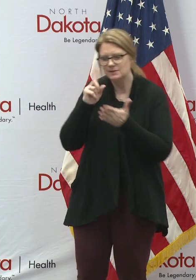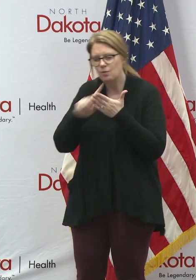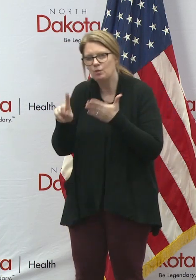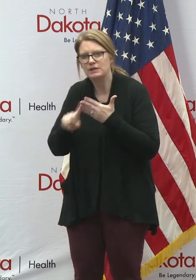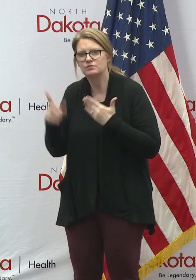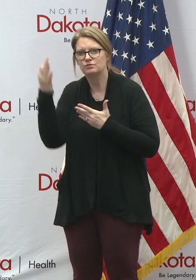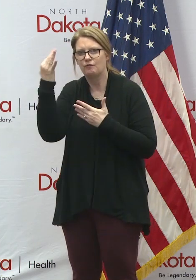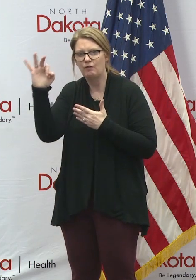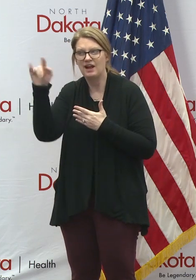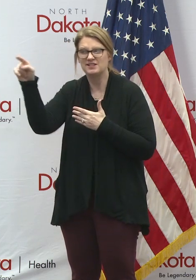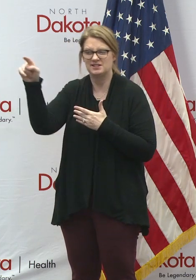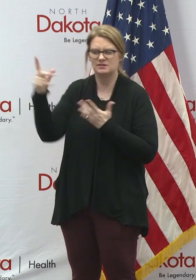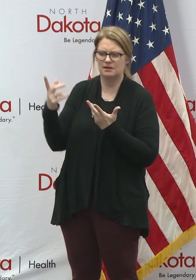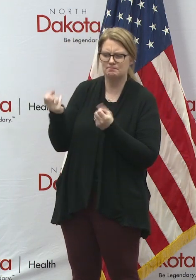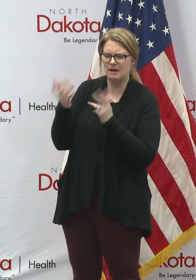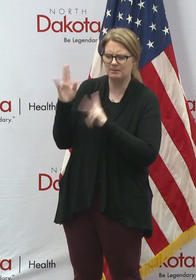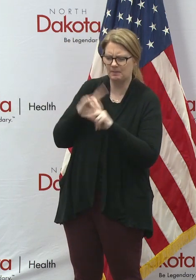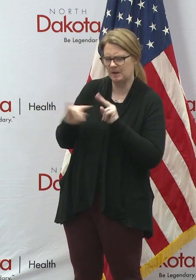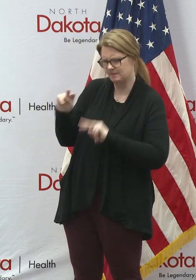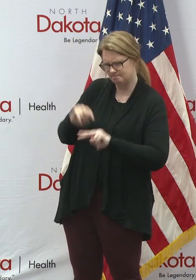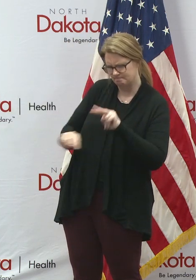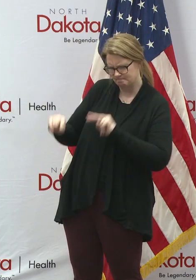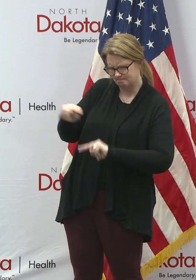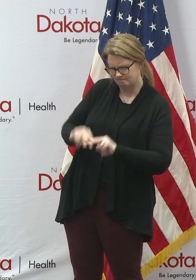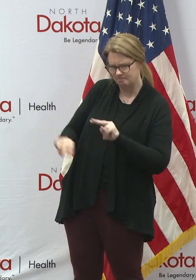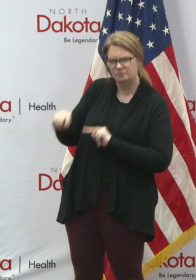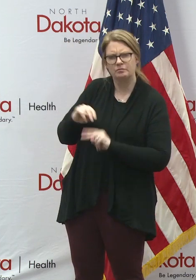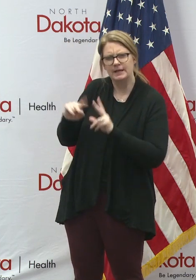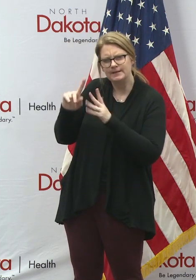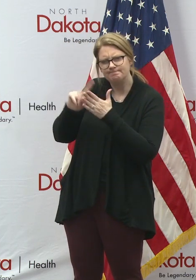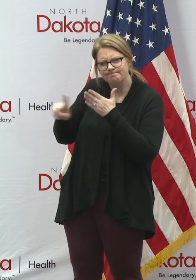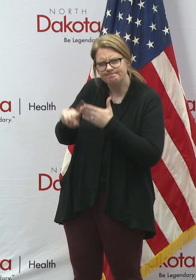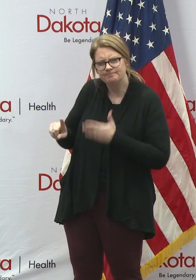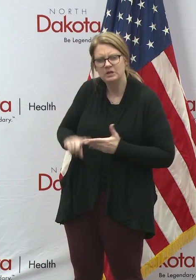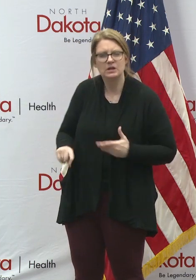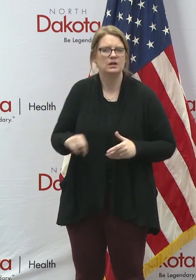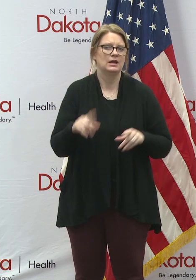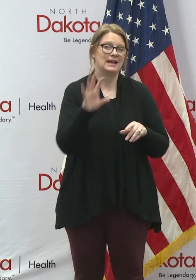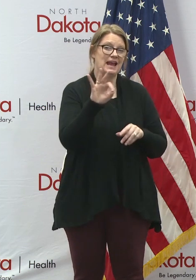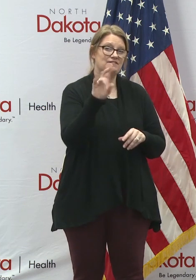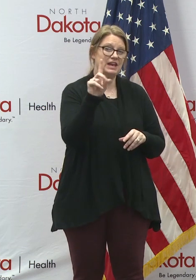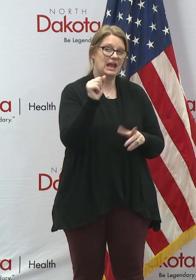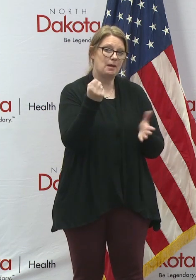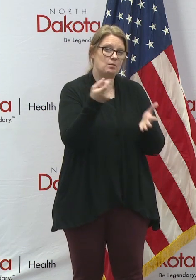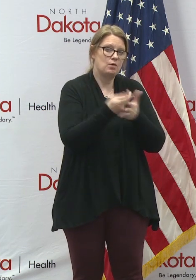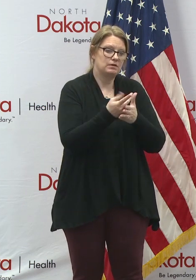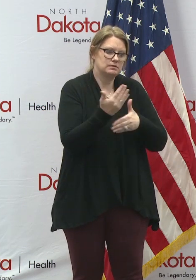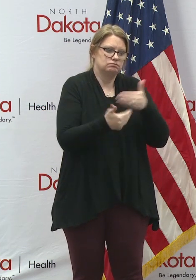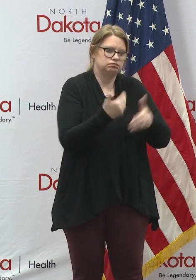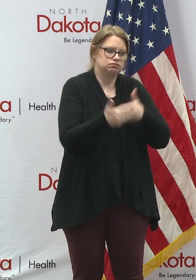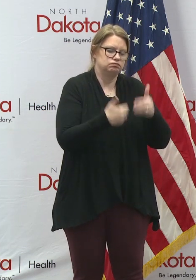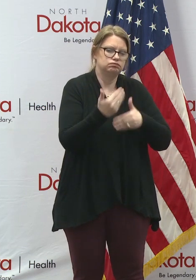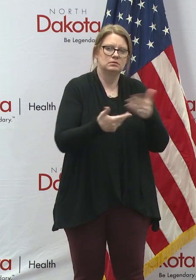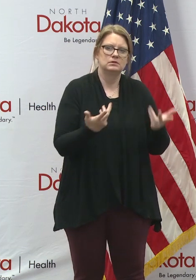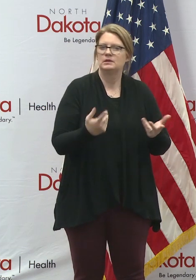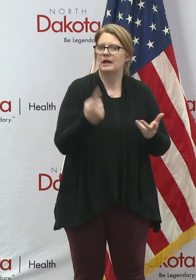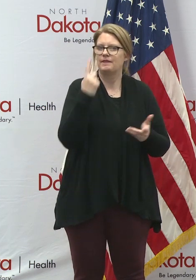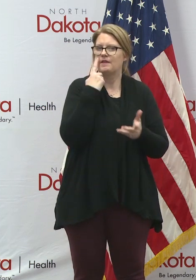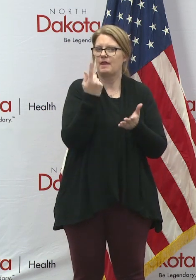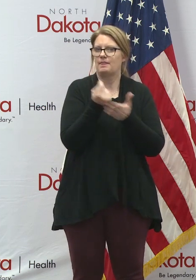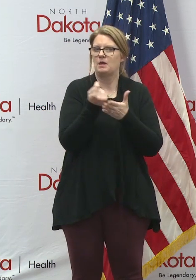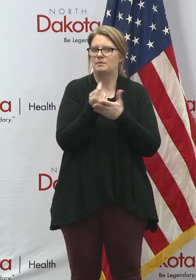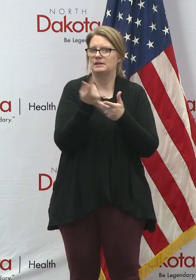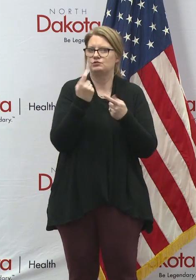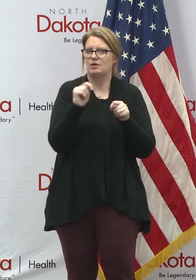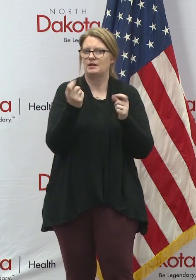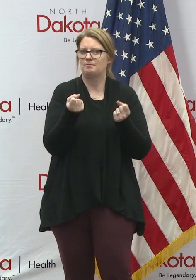France that's got a lot of attention. And, and with the, uh, speed up of FDA approvals and other things, that therapy is, uh, you I think being tried in